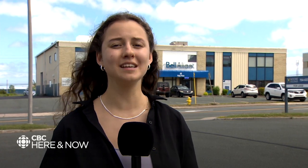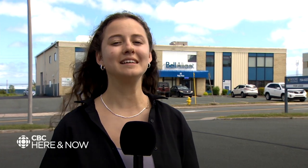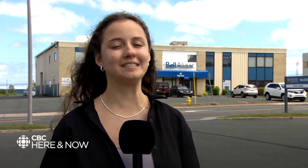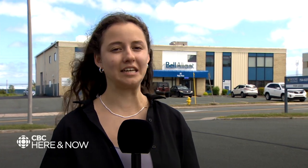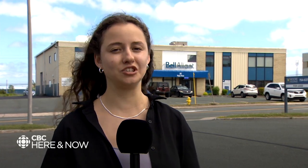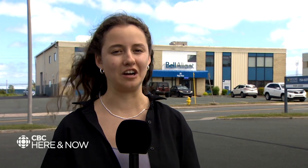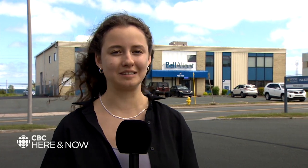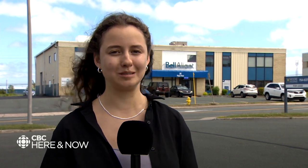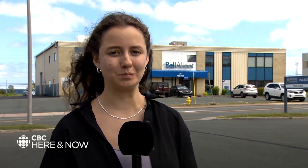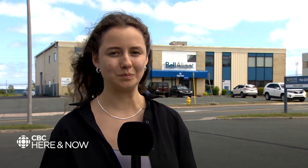St. John's.